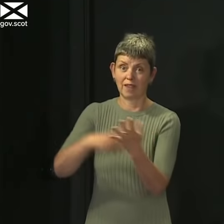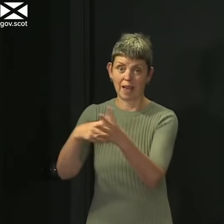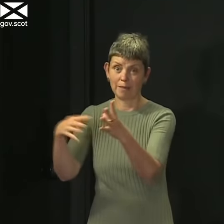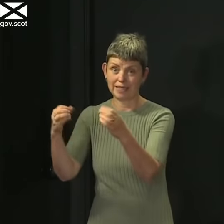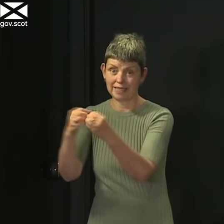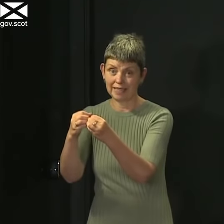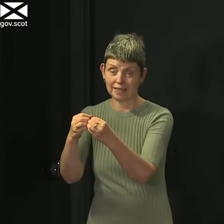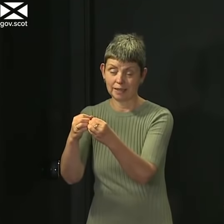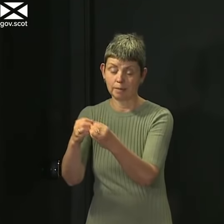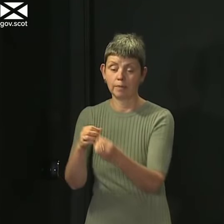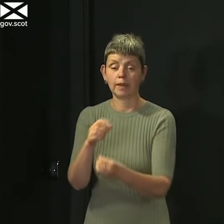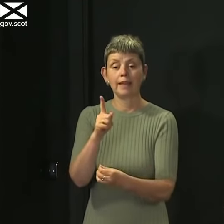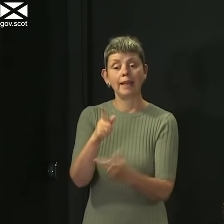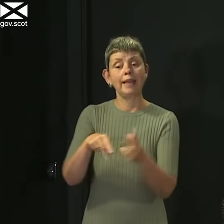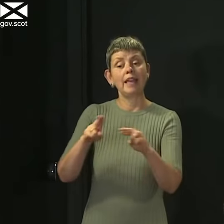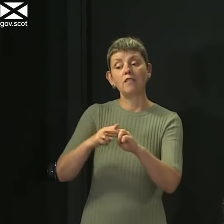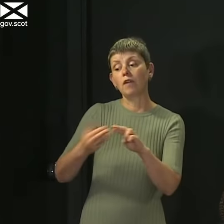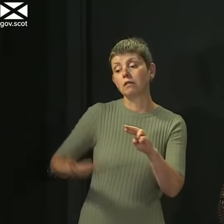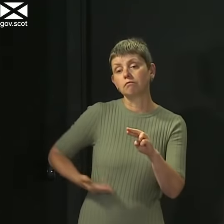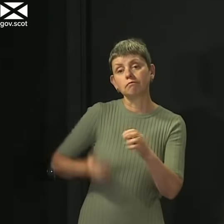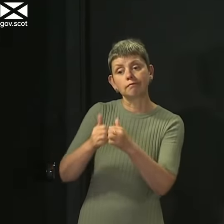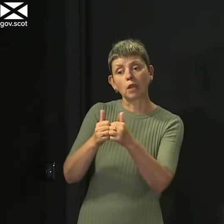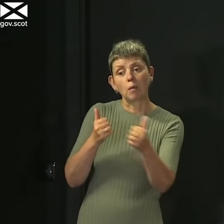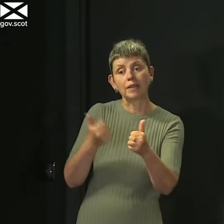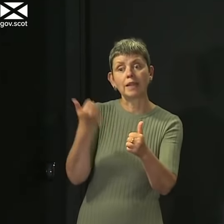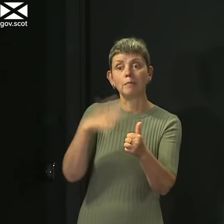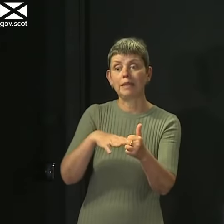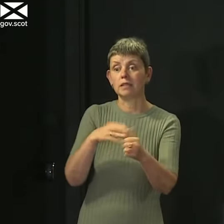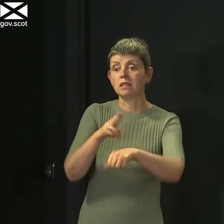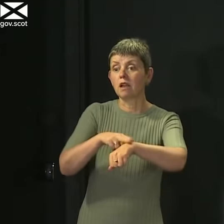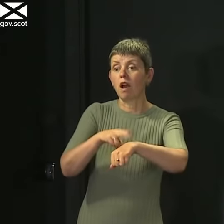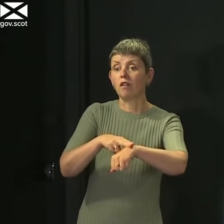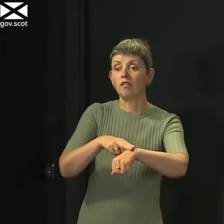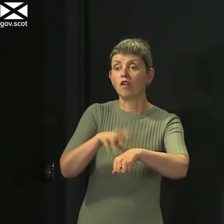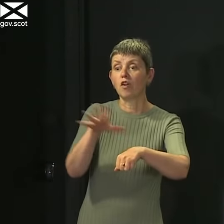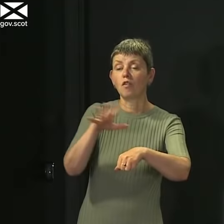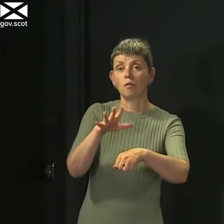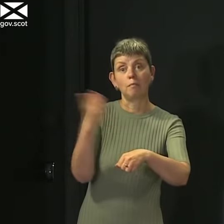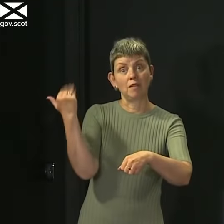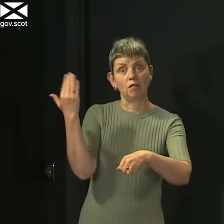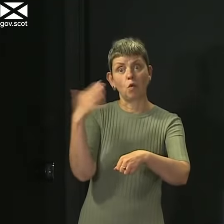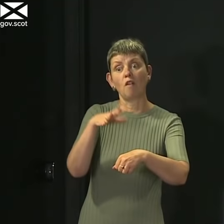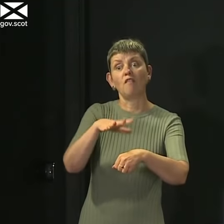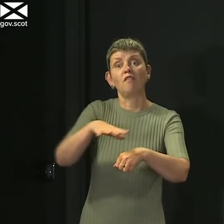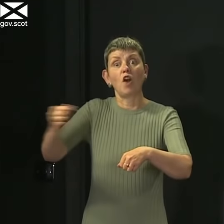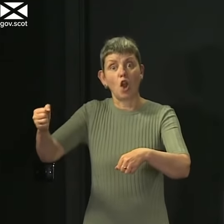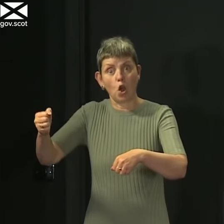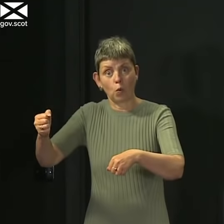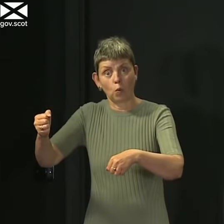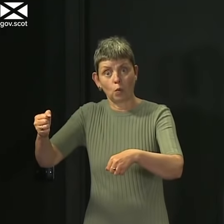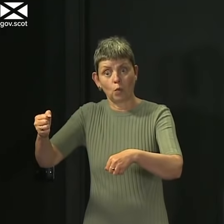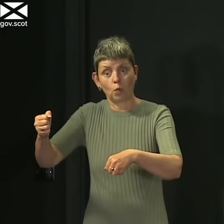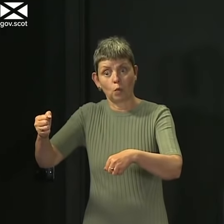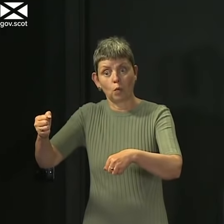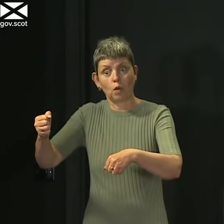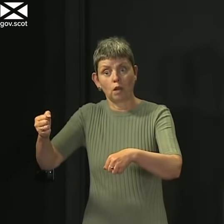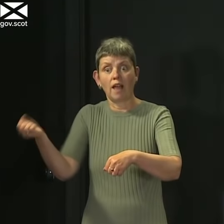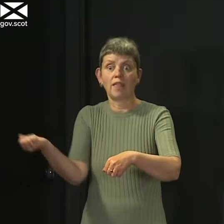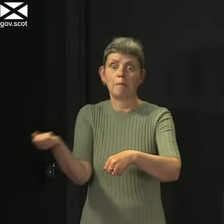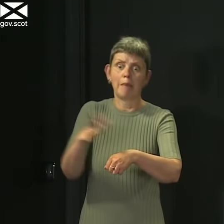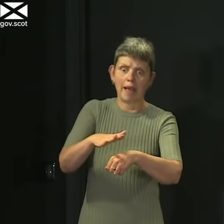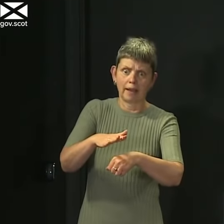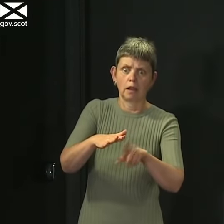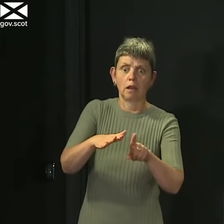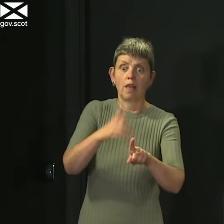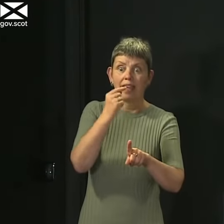who had staff in the furlough scheme, who had taken them out of the furlough scheme, have the option of putting them back in at the moment. Now, we obviously have